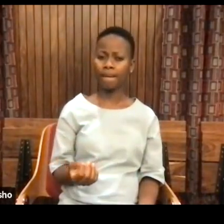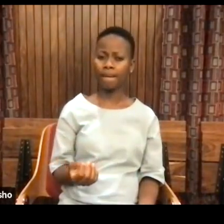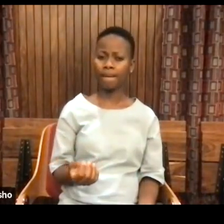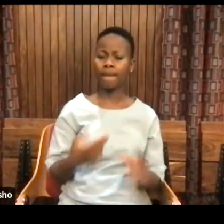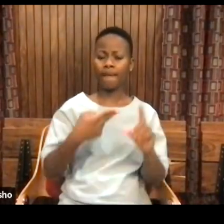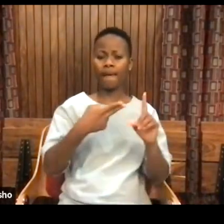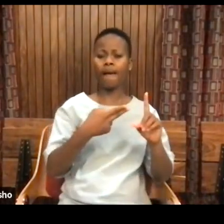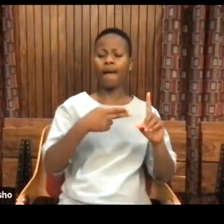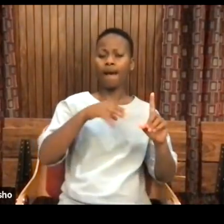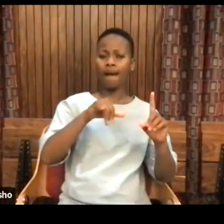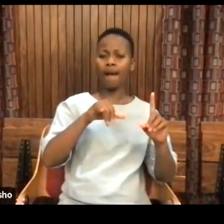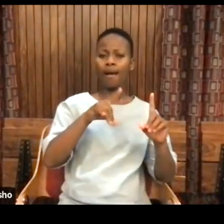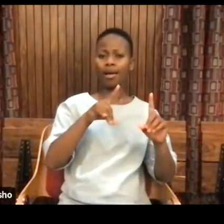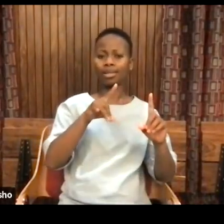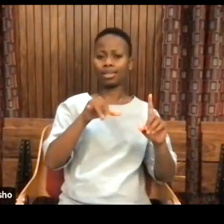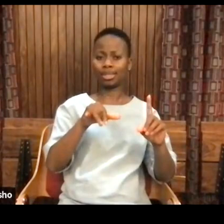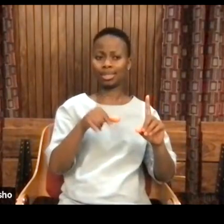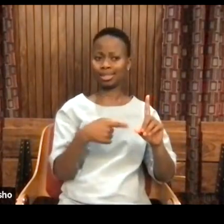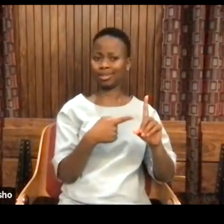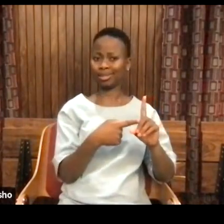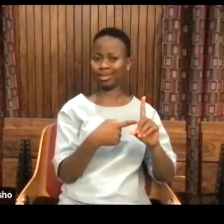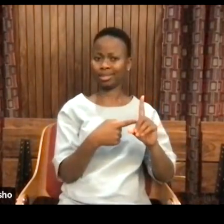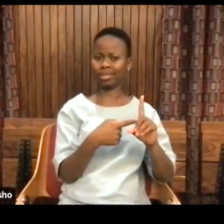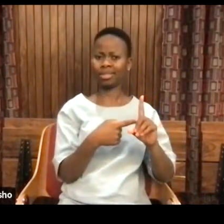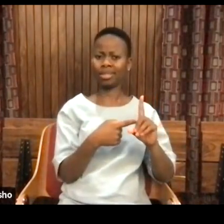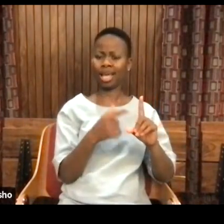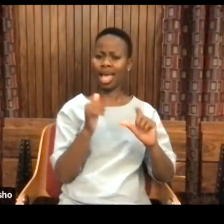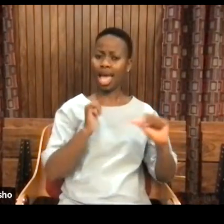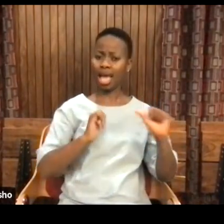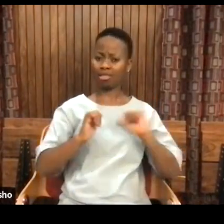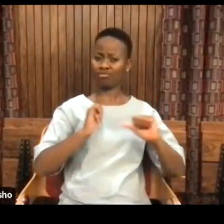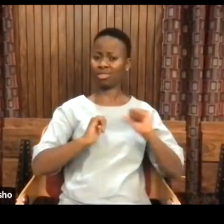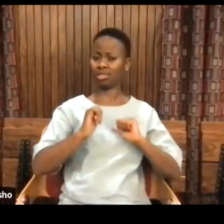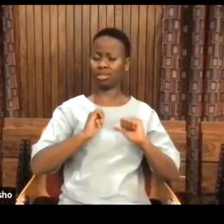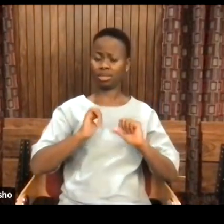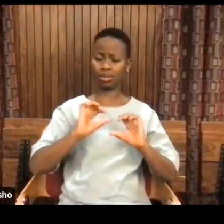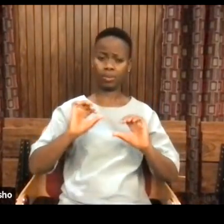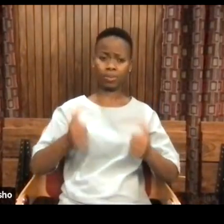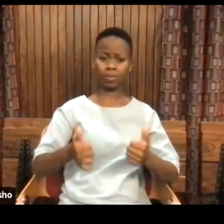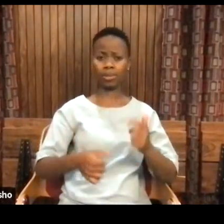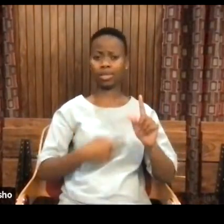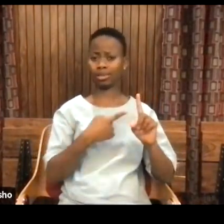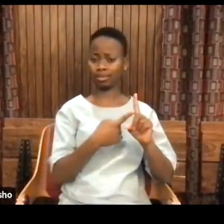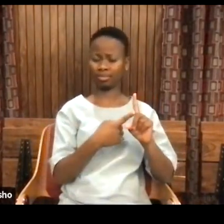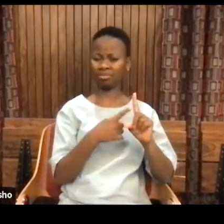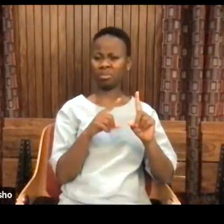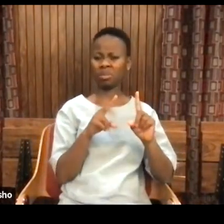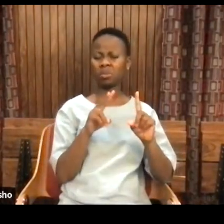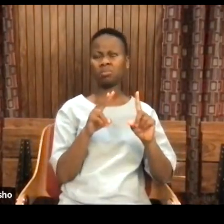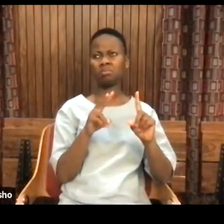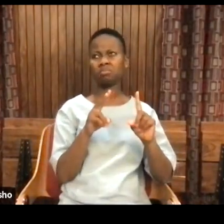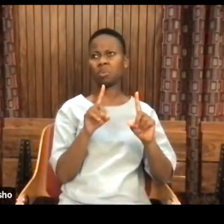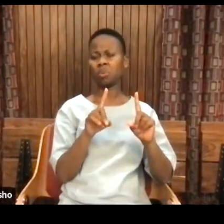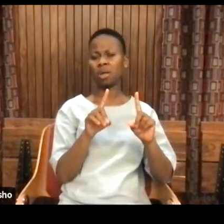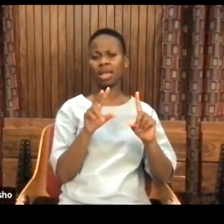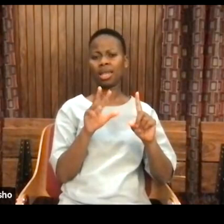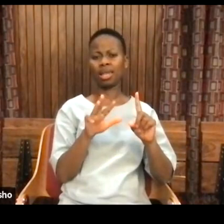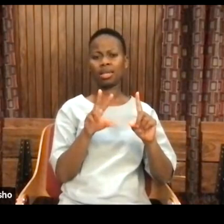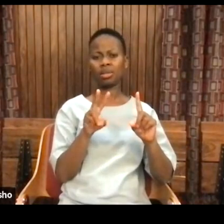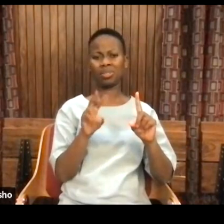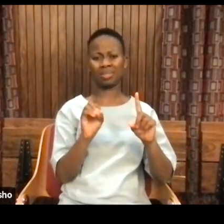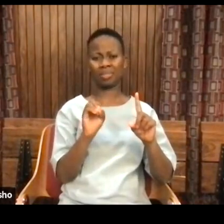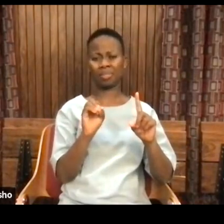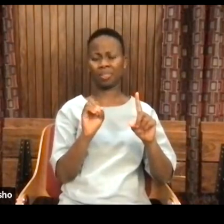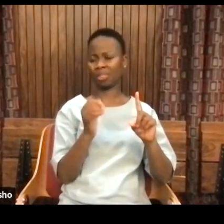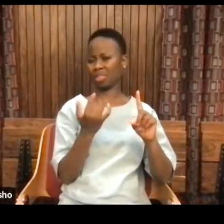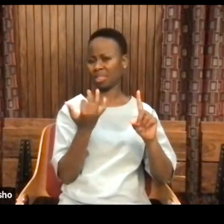Hadi Lamar, a very famous known as actress, but actually she was one of the greatest scientists of the 20th century. And you could